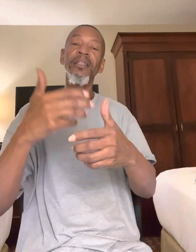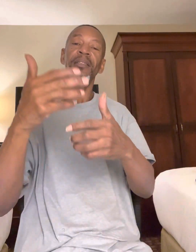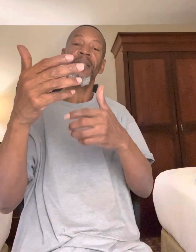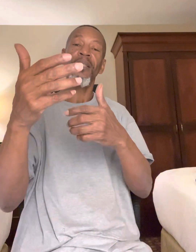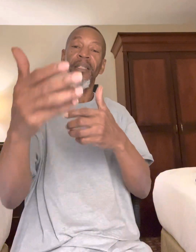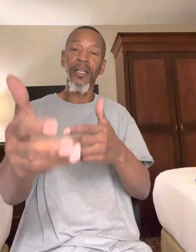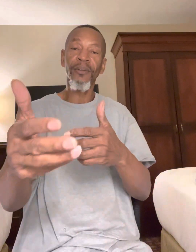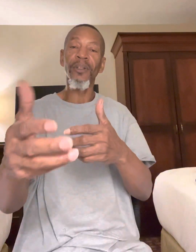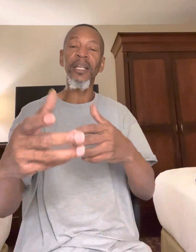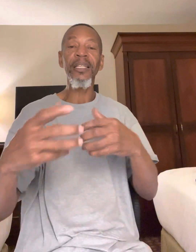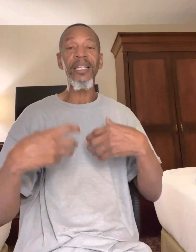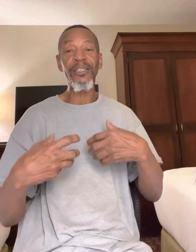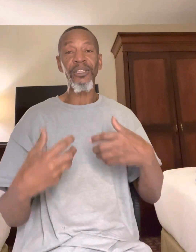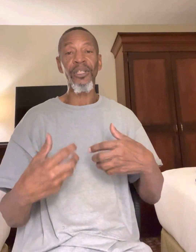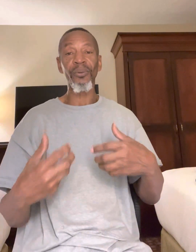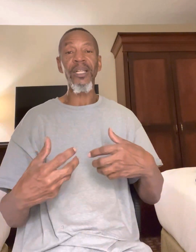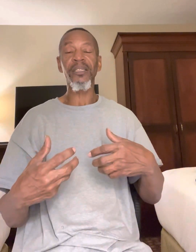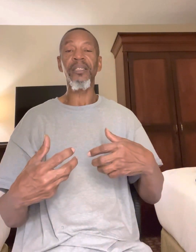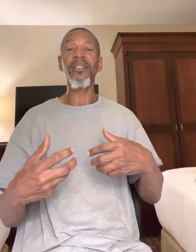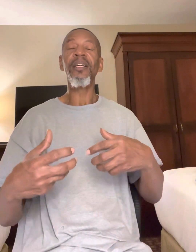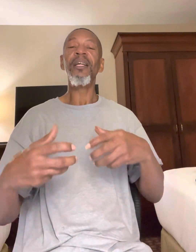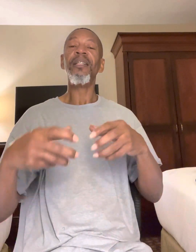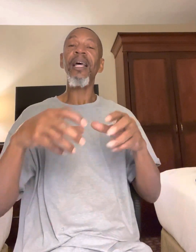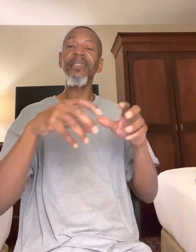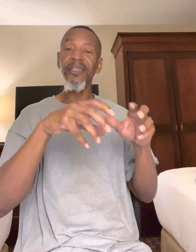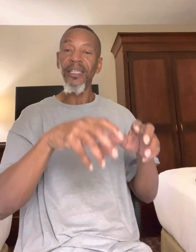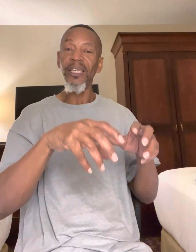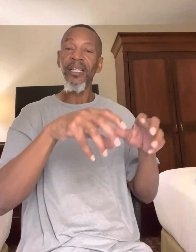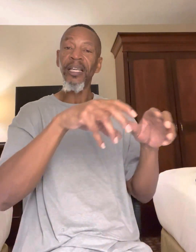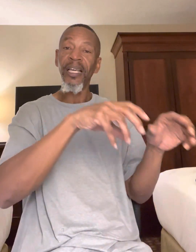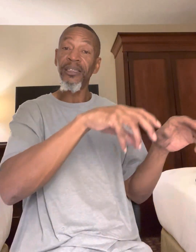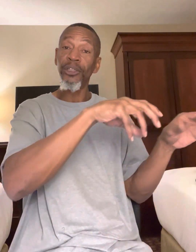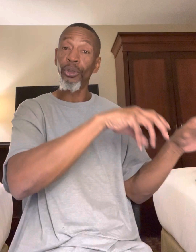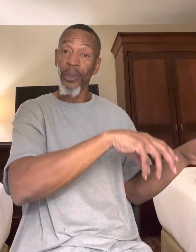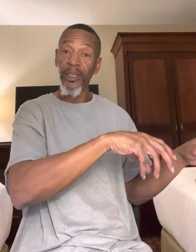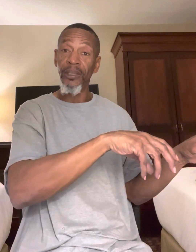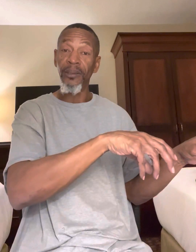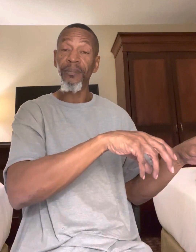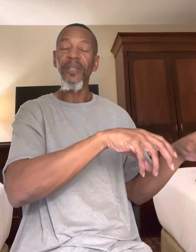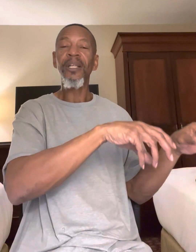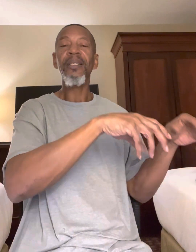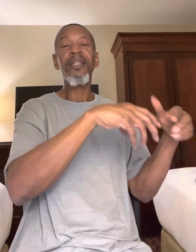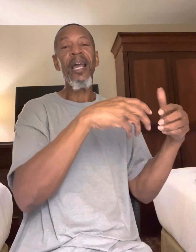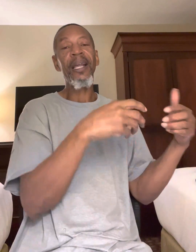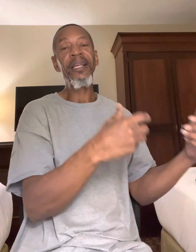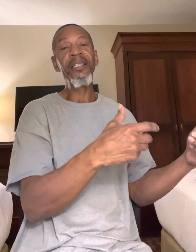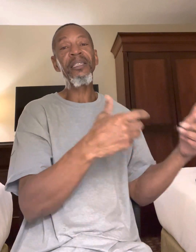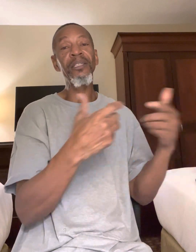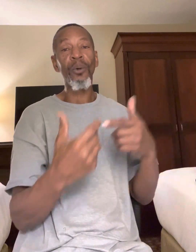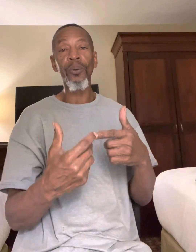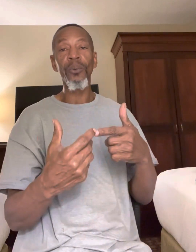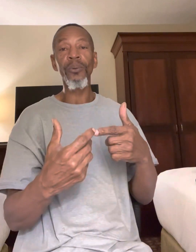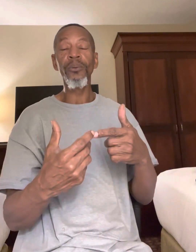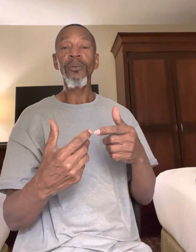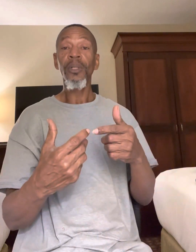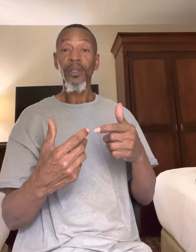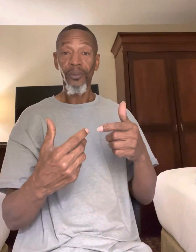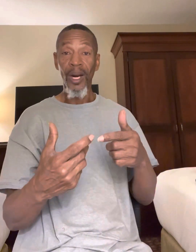the devil in this generation that's still in his dream that he sold, right,